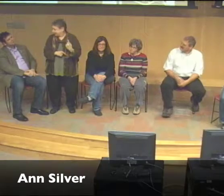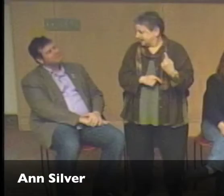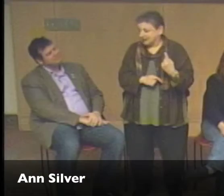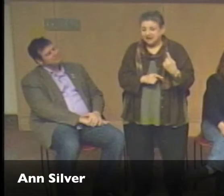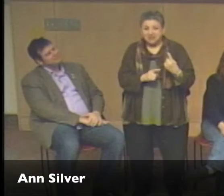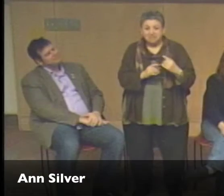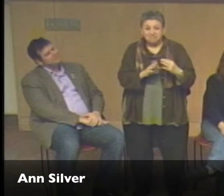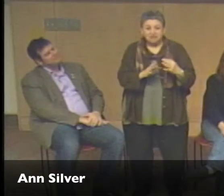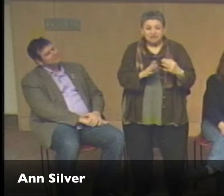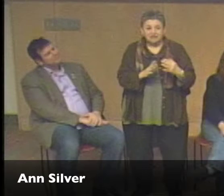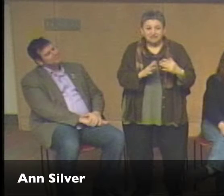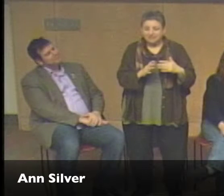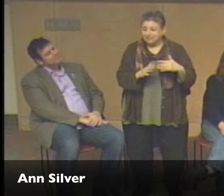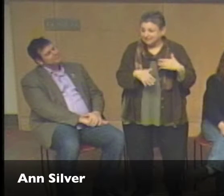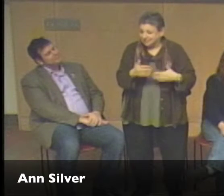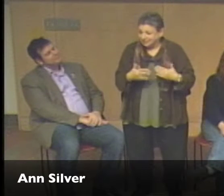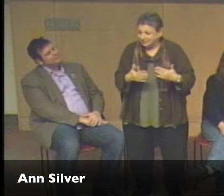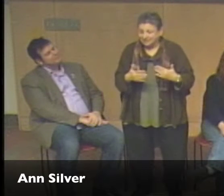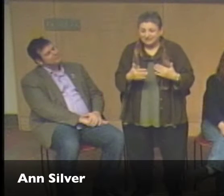I met him in 2011.